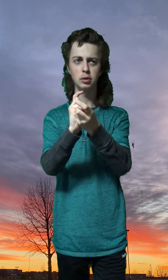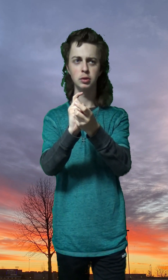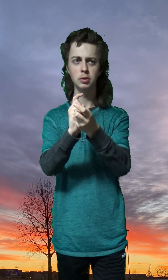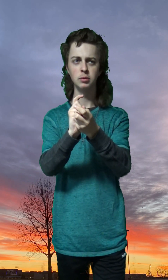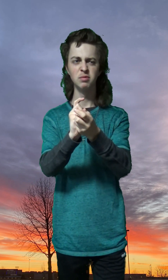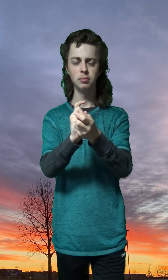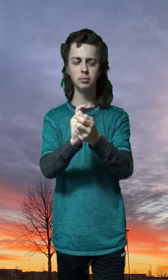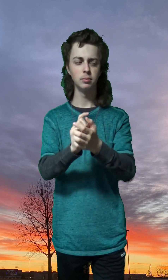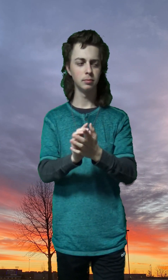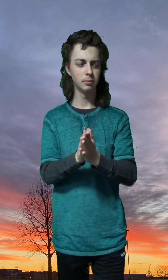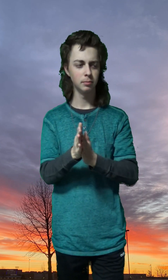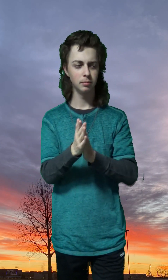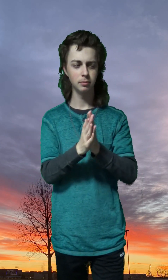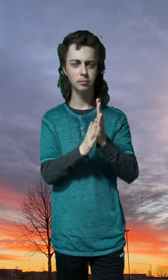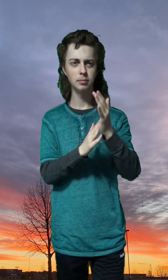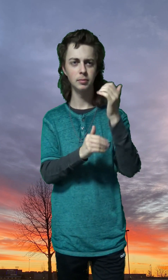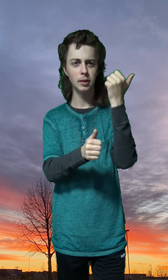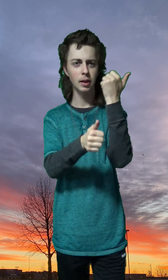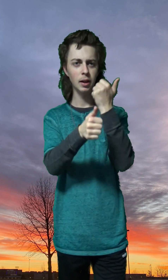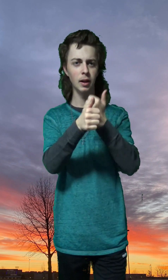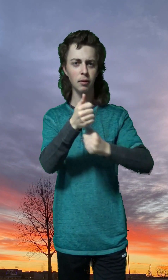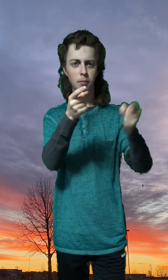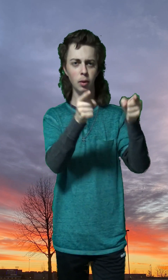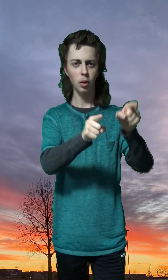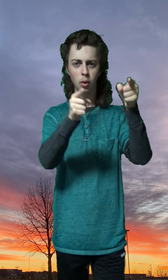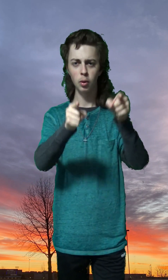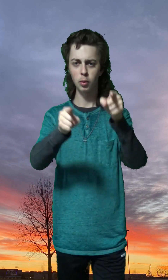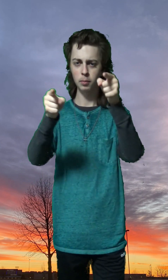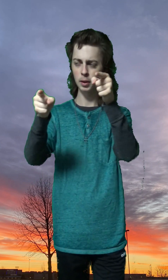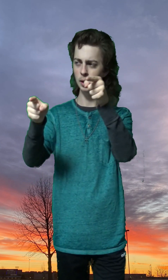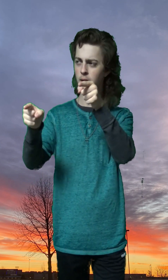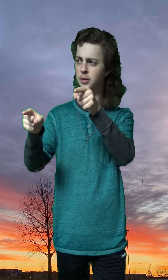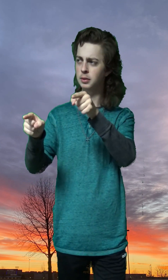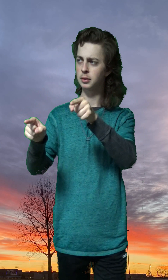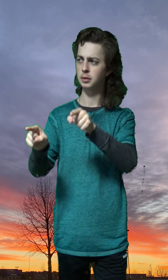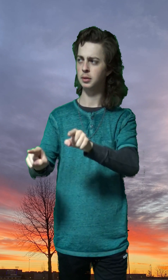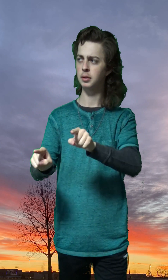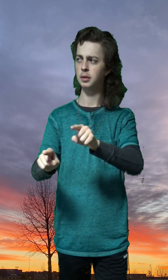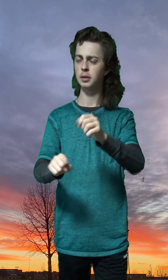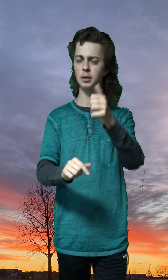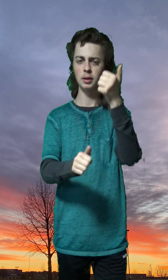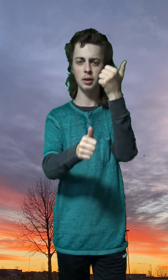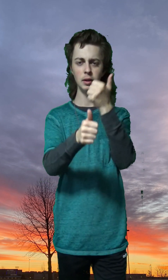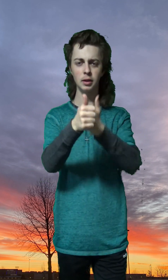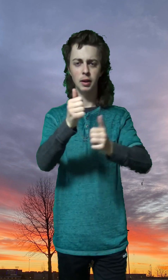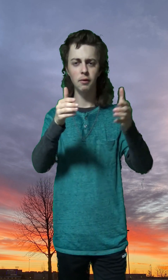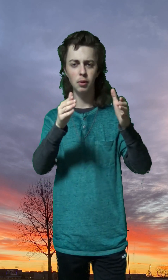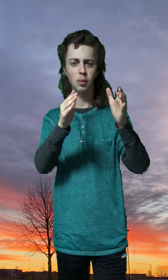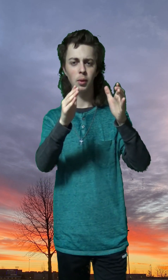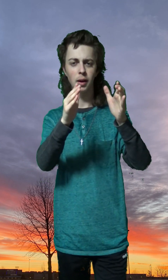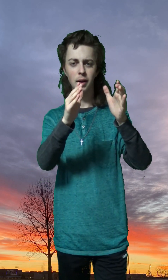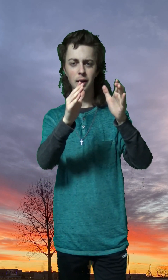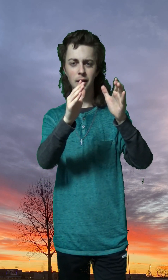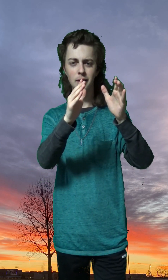Every moment Every In every way